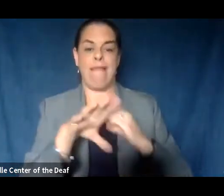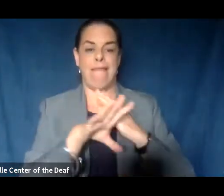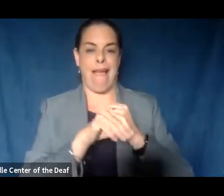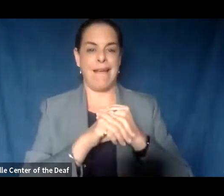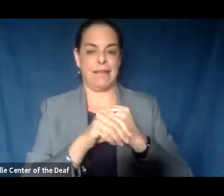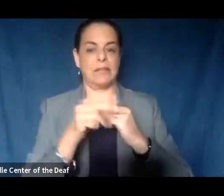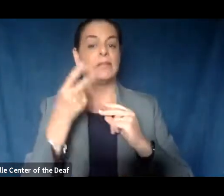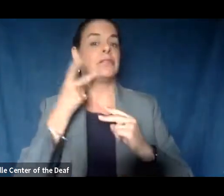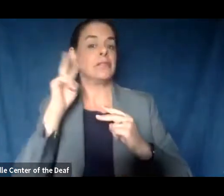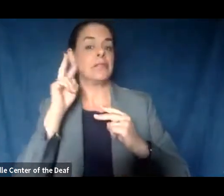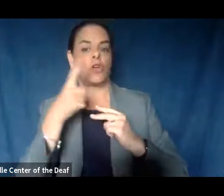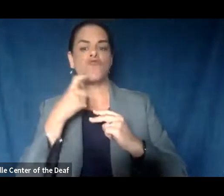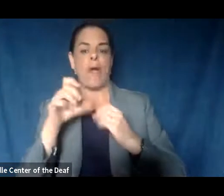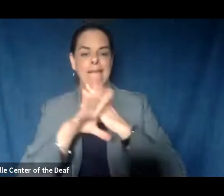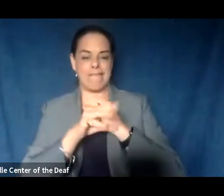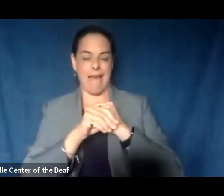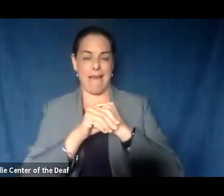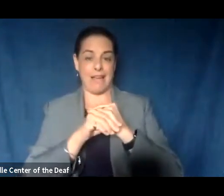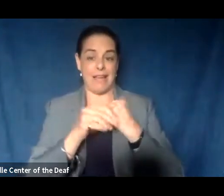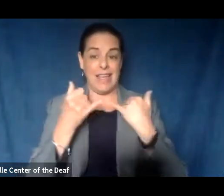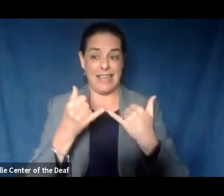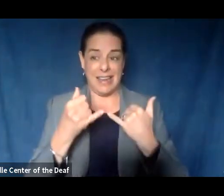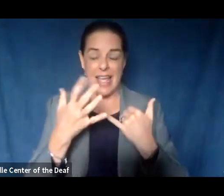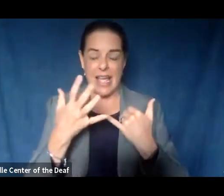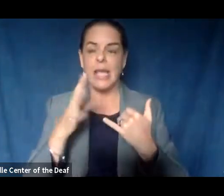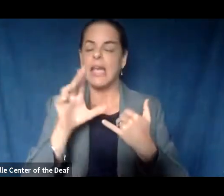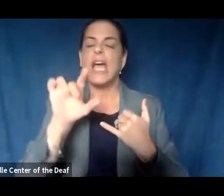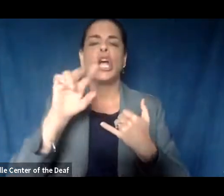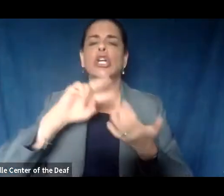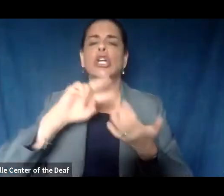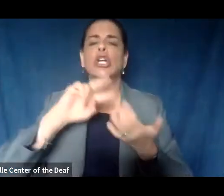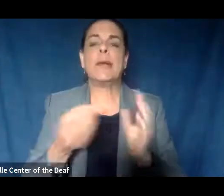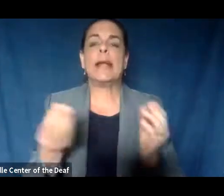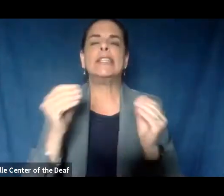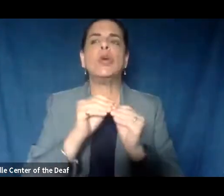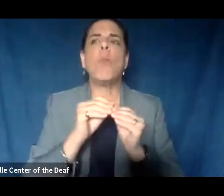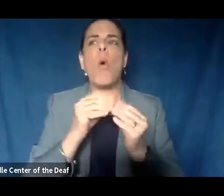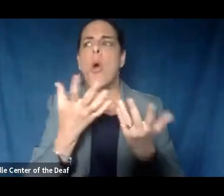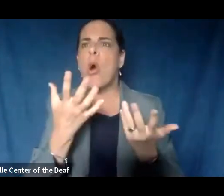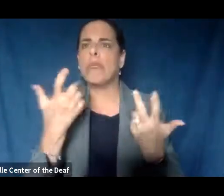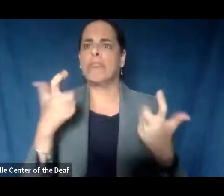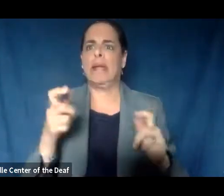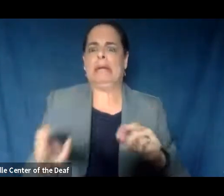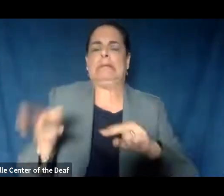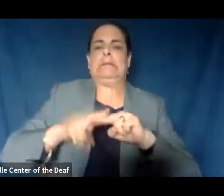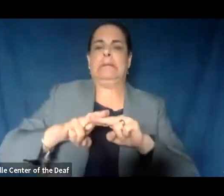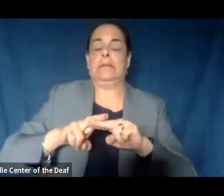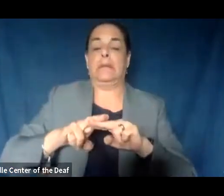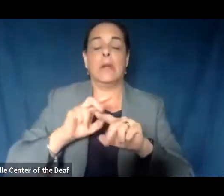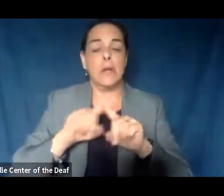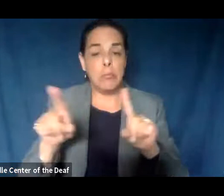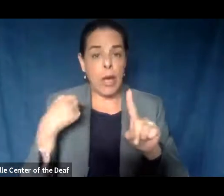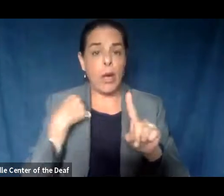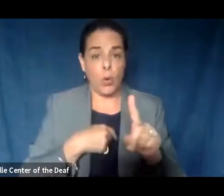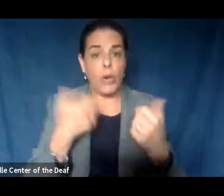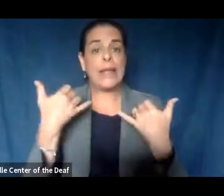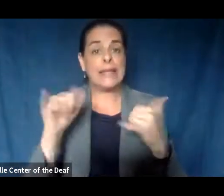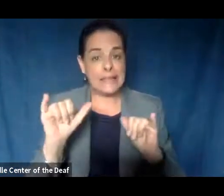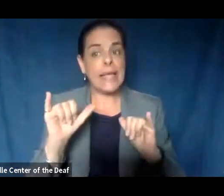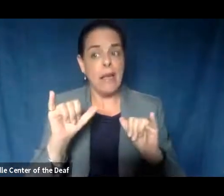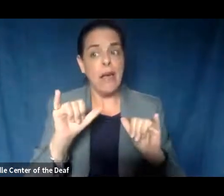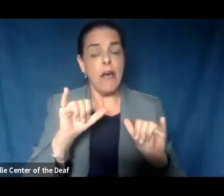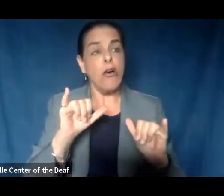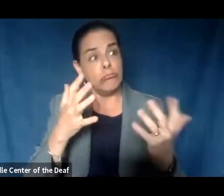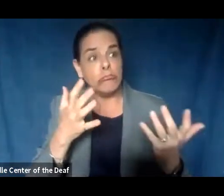This just means it's more of a statistically significant increase. However, we are continuing to respond effectively.